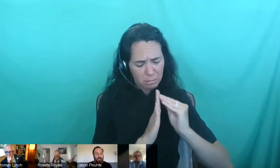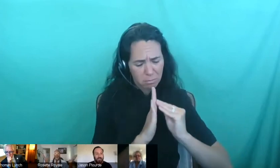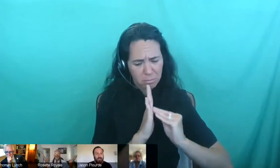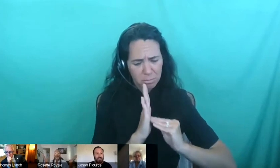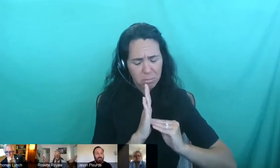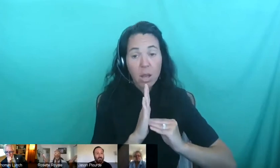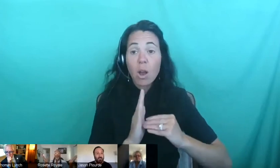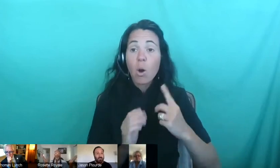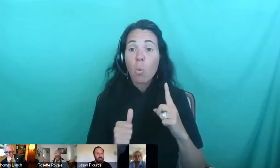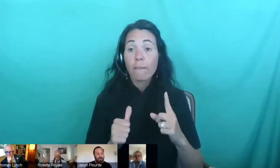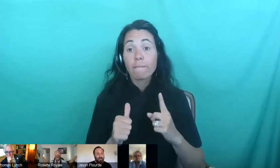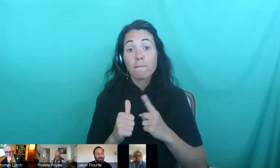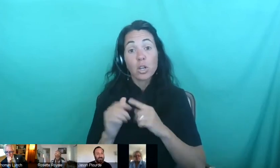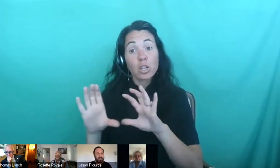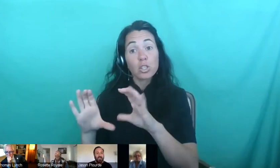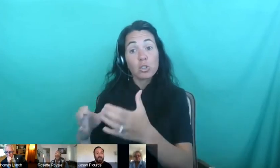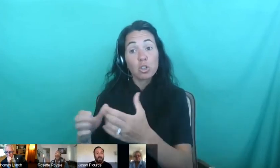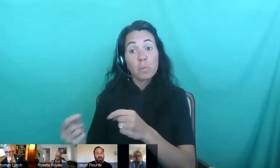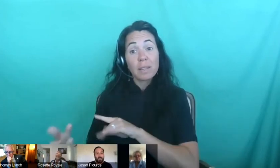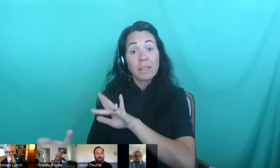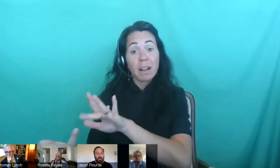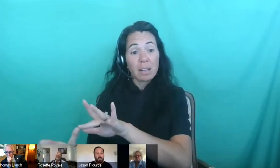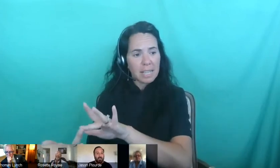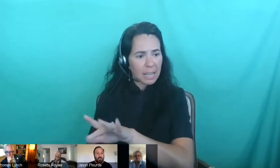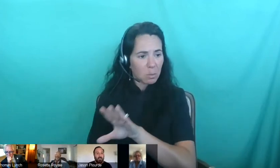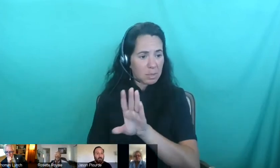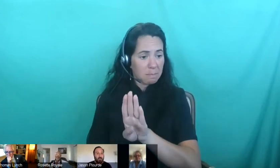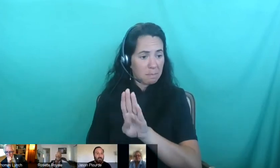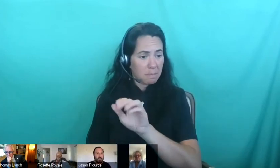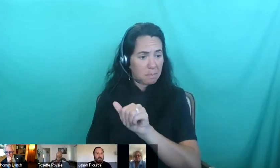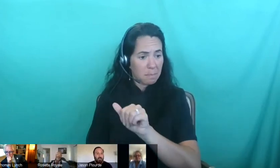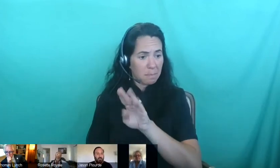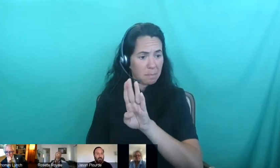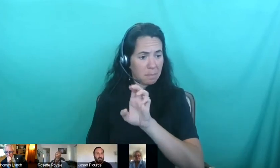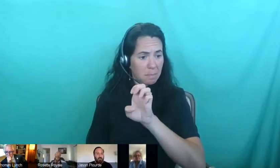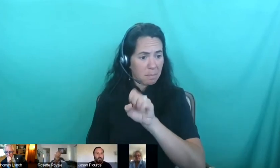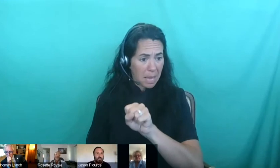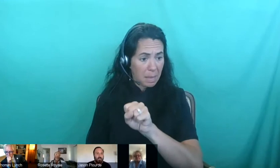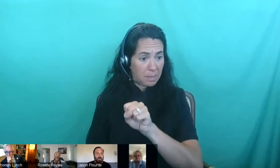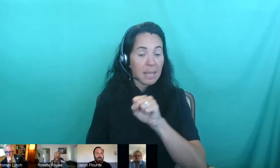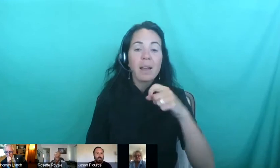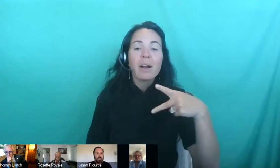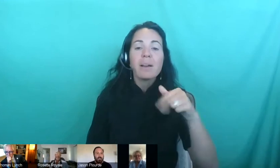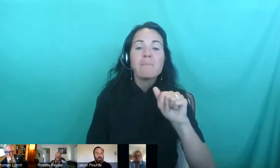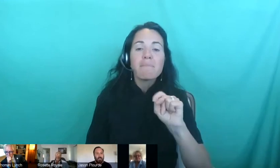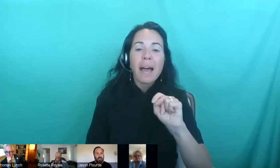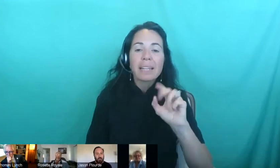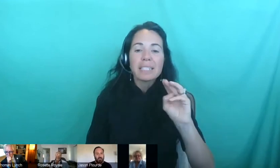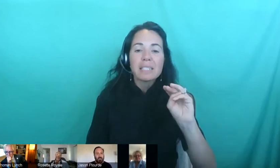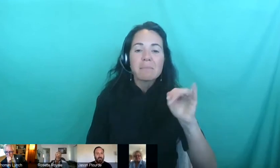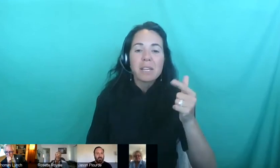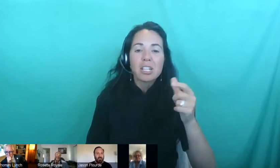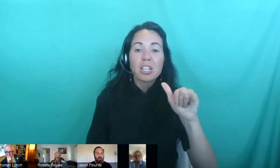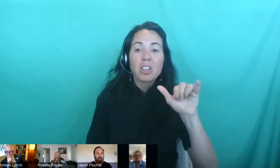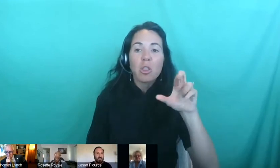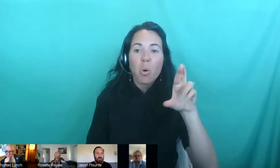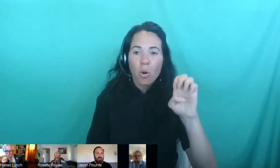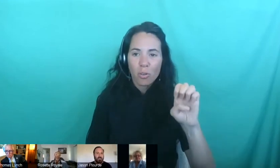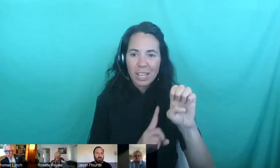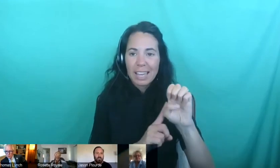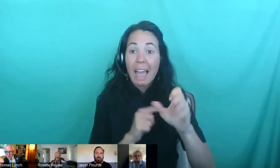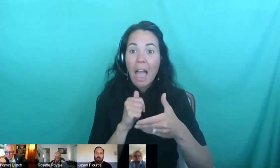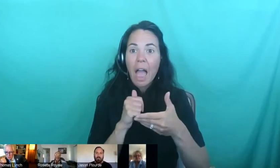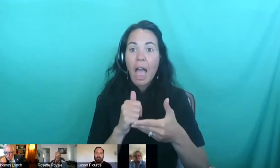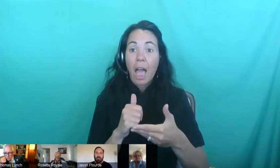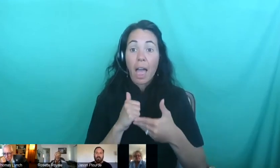he connected with was Babes, and it was Pat Migliore who really made that connection and helped us to get